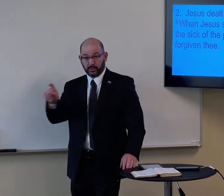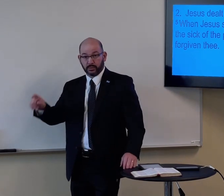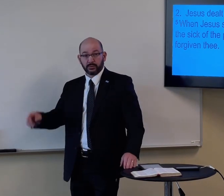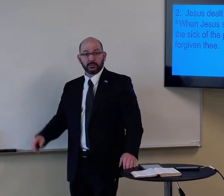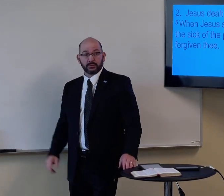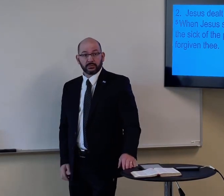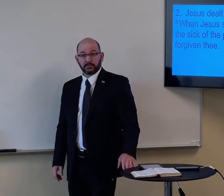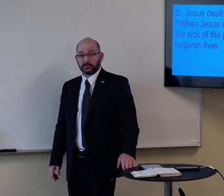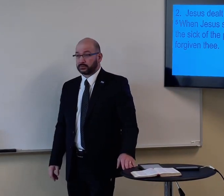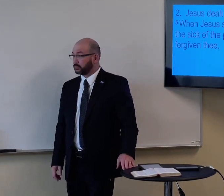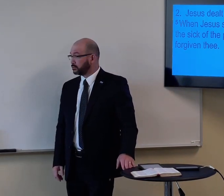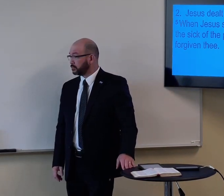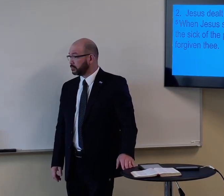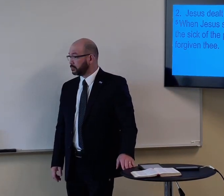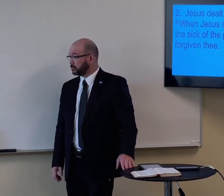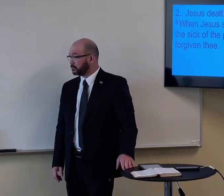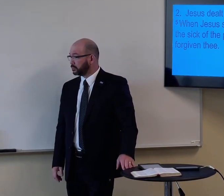Are you caring for their souls as well?